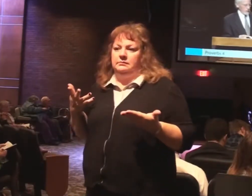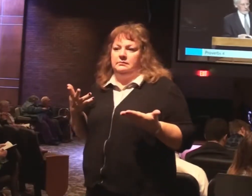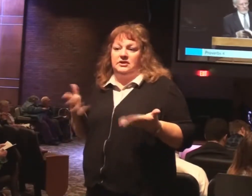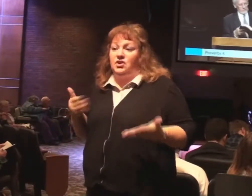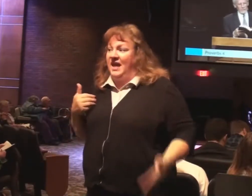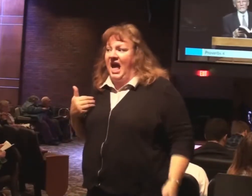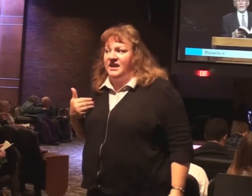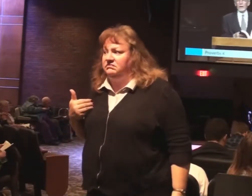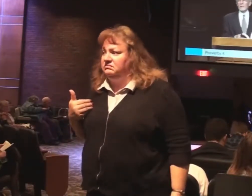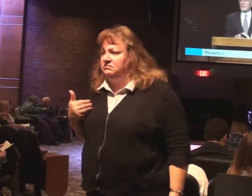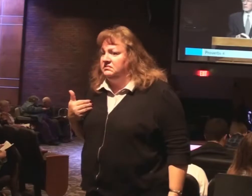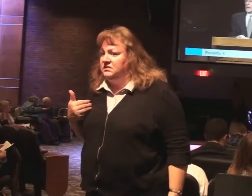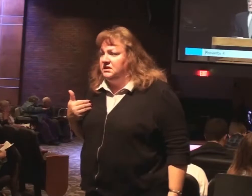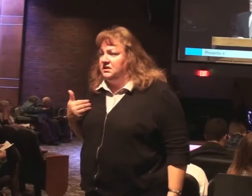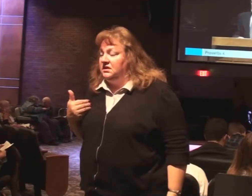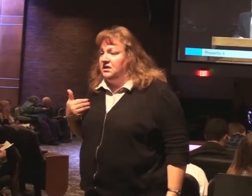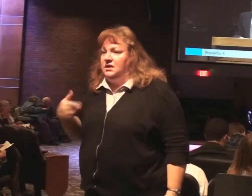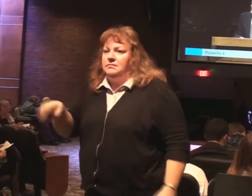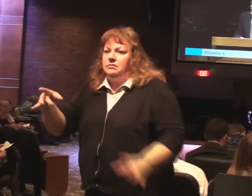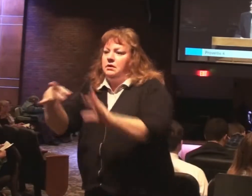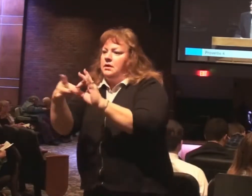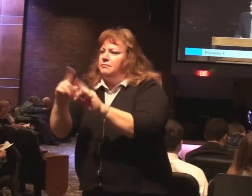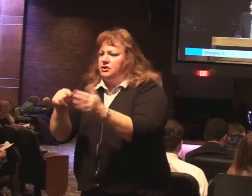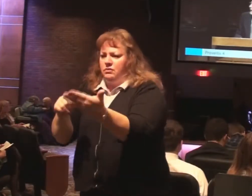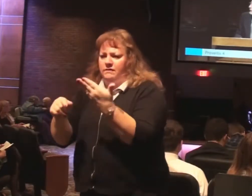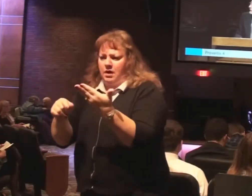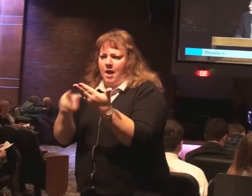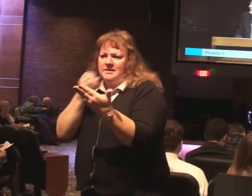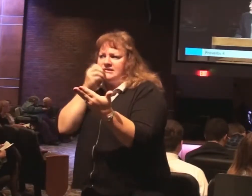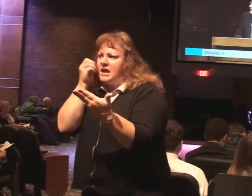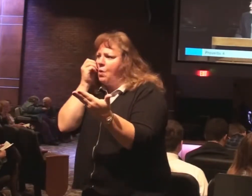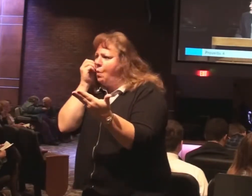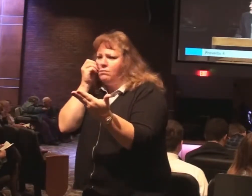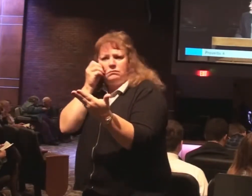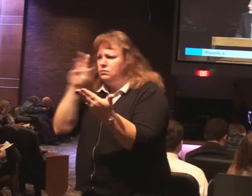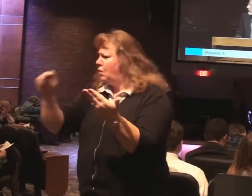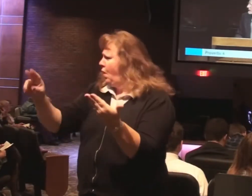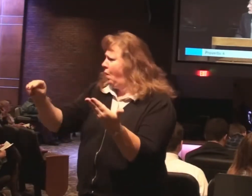Maybe have comments about it. But you didn't have a copy to take home. They didn't.